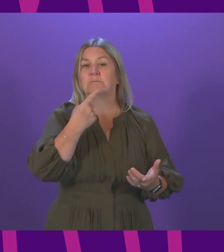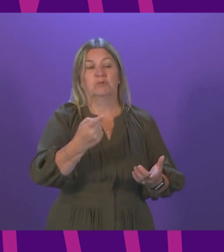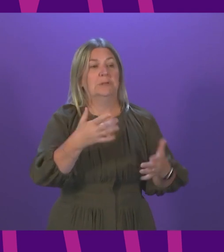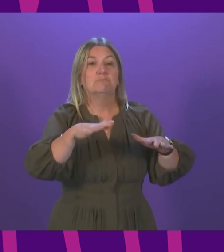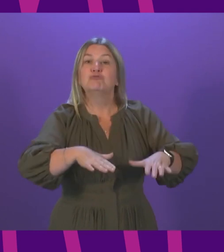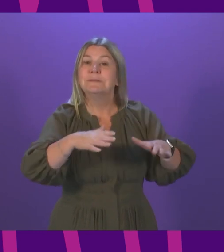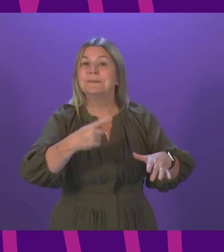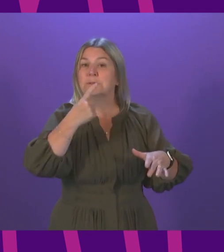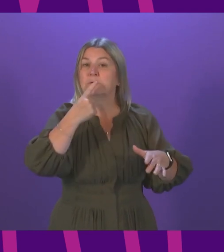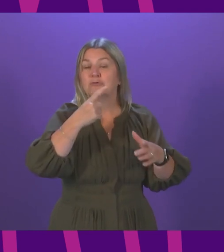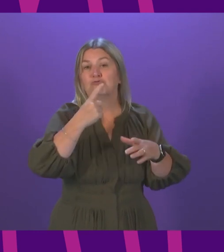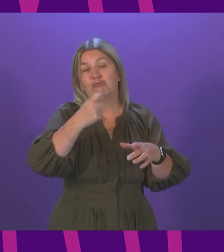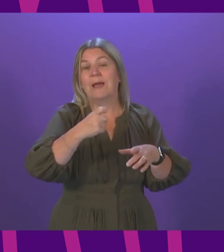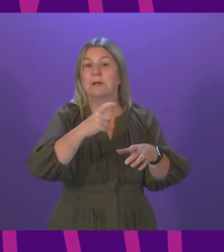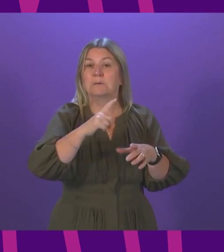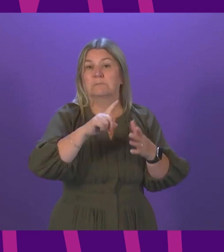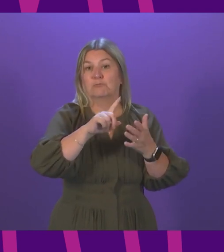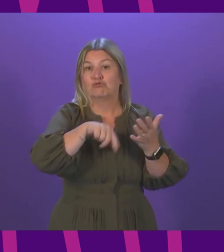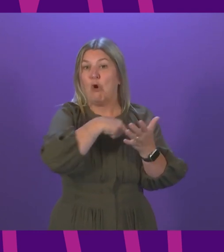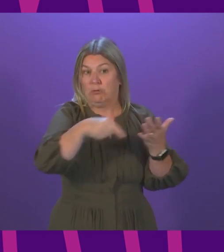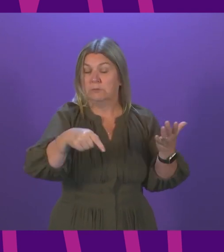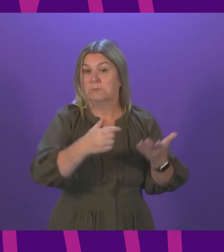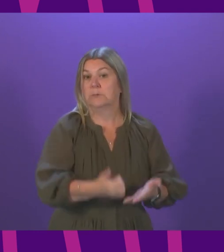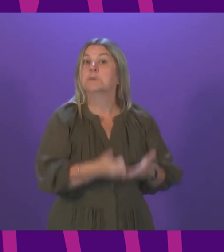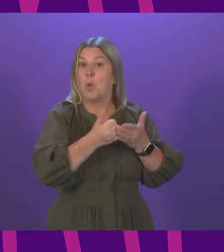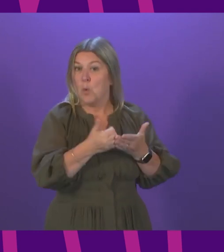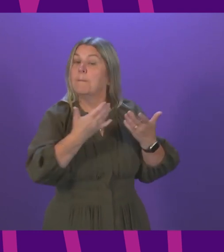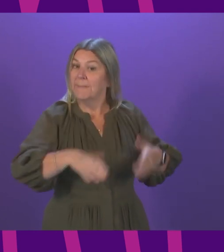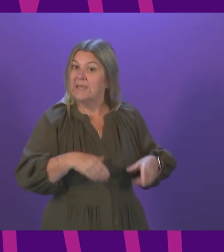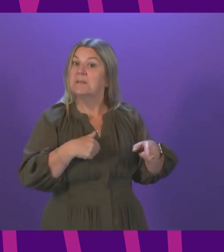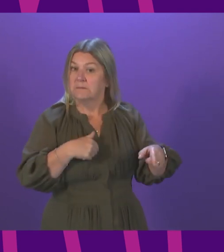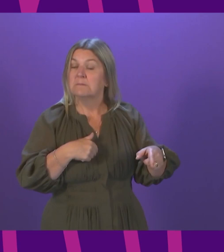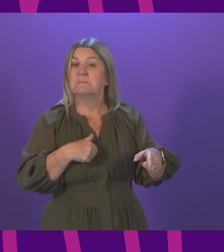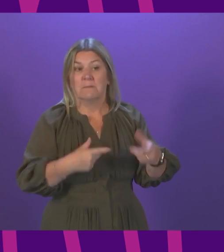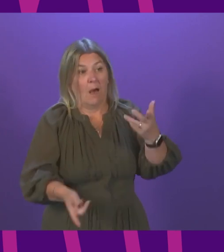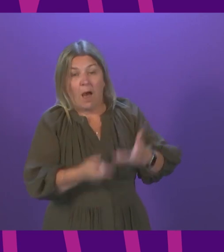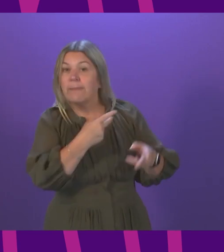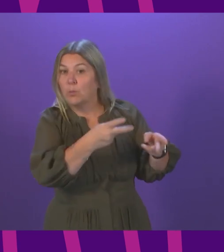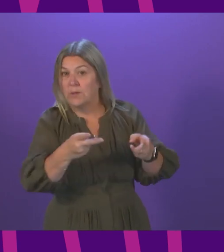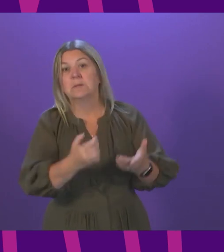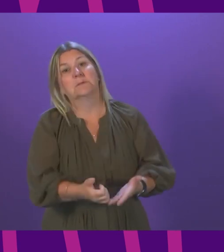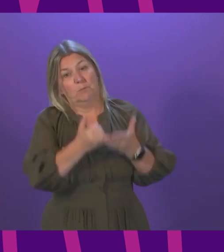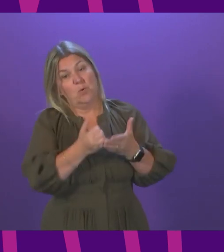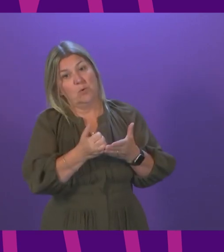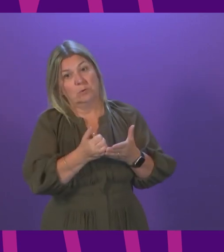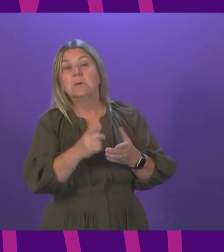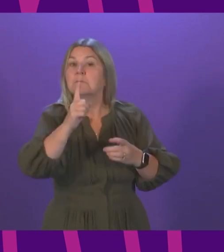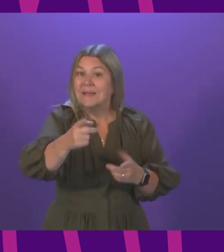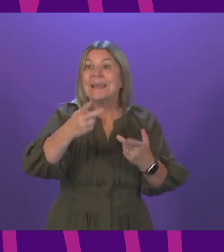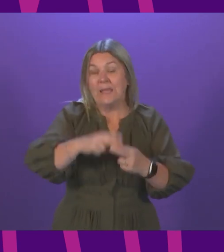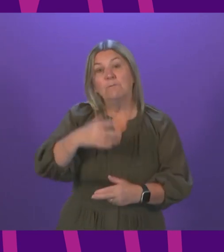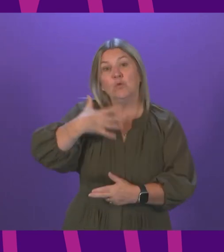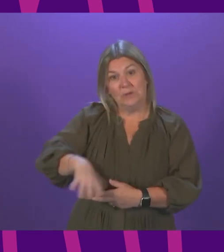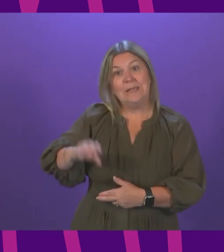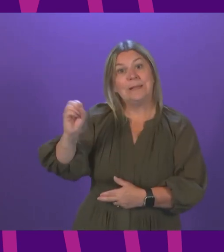be clear, as I was just in the previous question, that if you require an ambulance, and it's clinically required, then an ambulance will come to